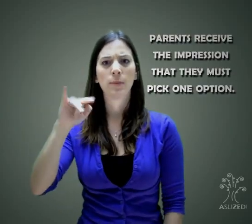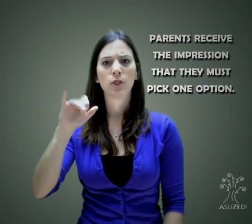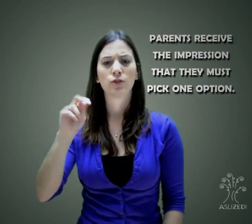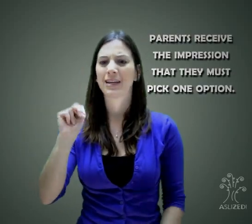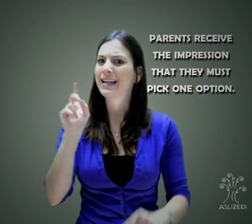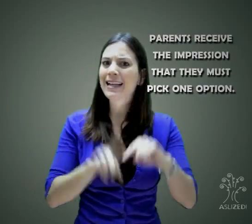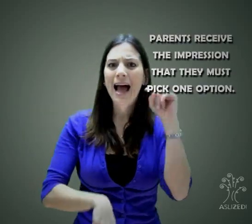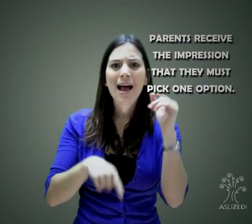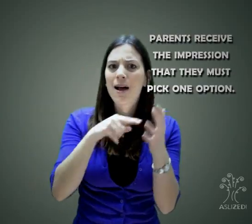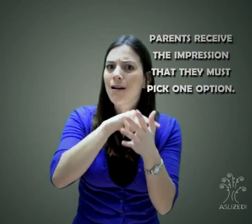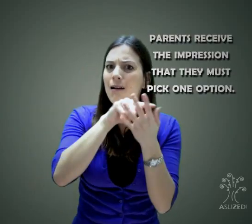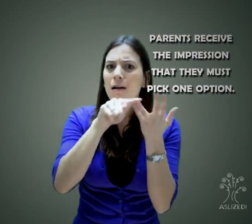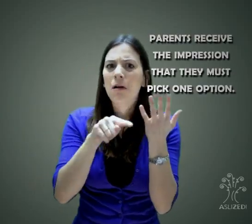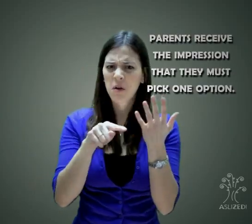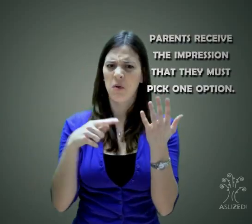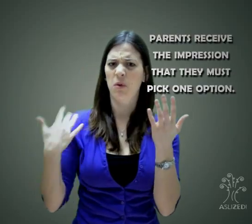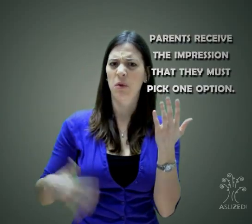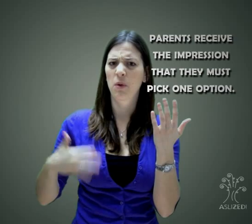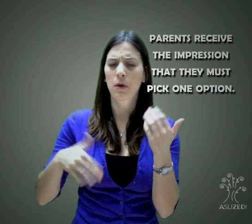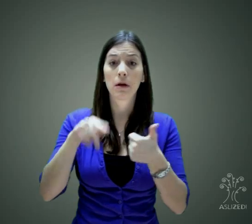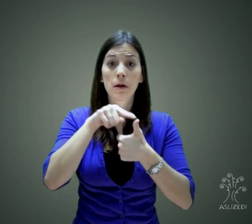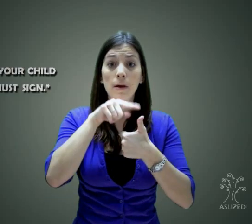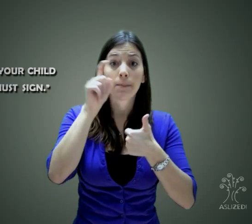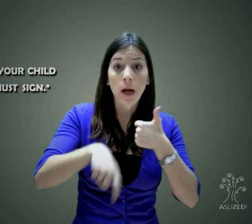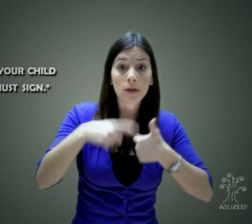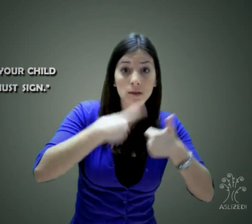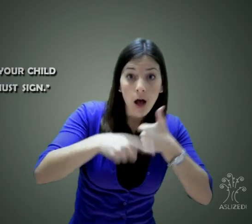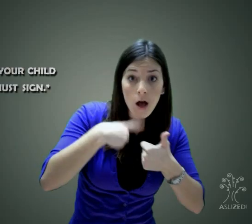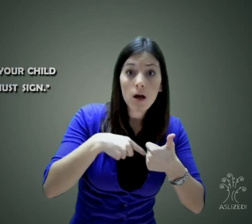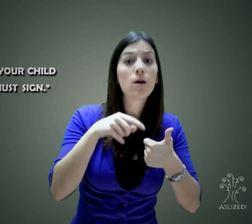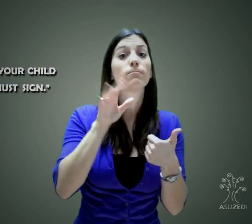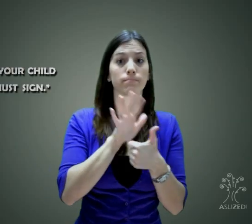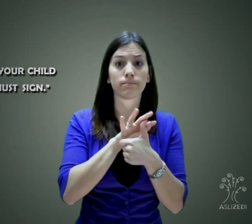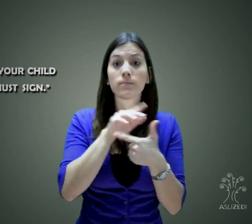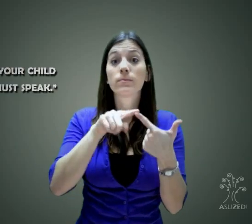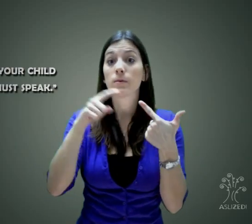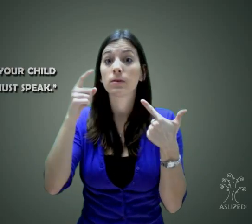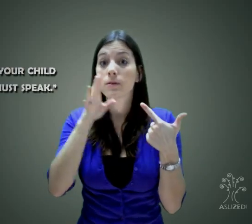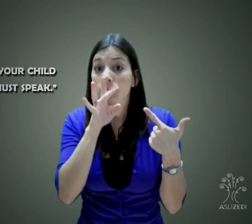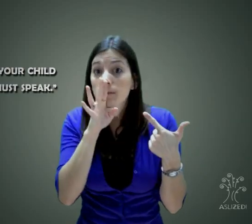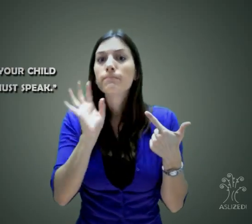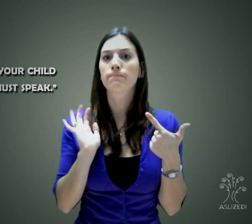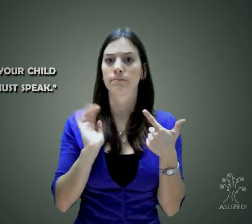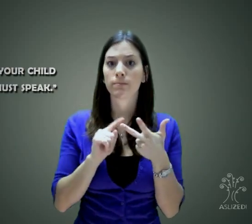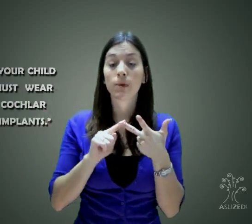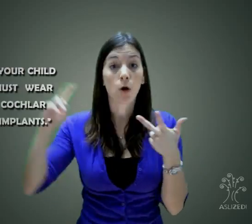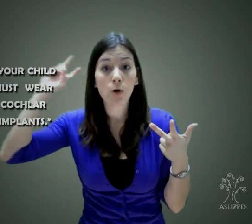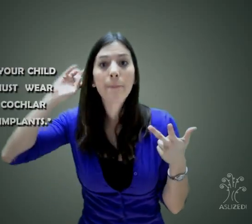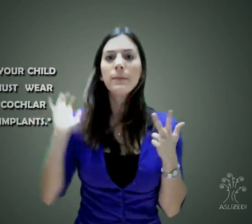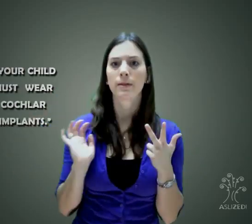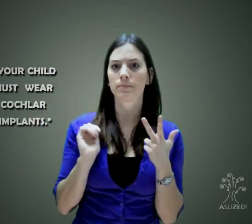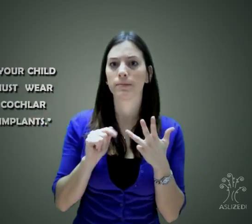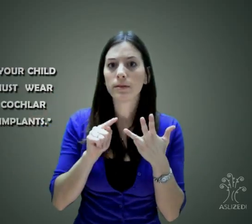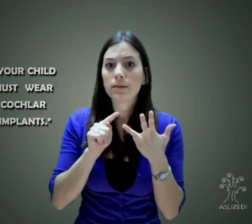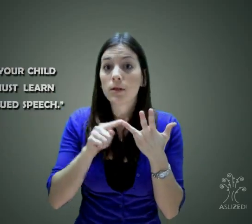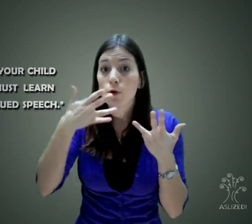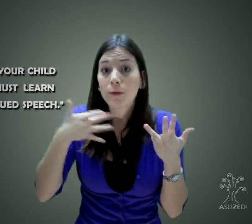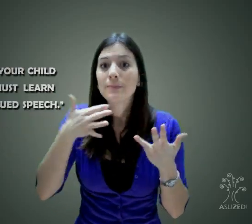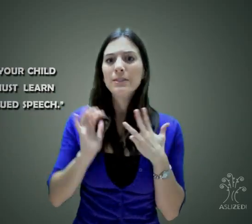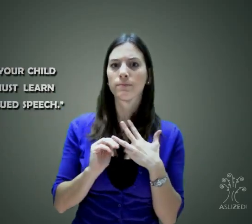only one option. They must pick sign language only or spoken language only, a cochlear implant, or acute speech. The strong implication being that they must pick one of